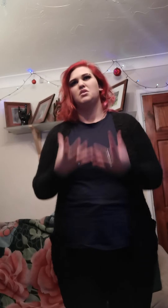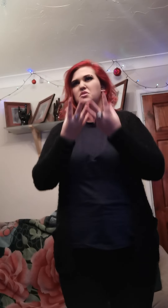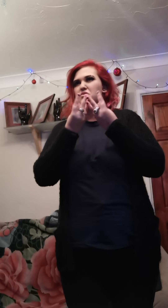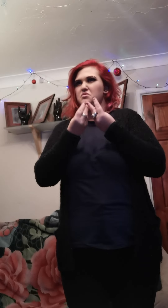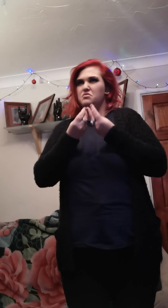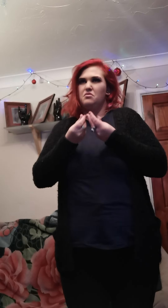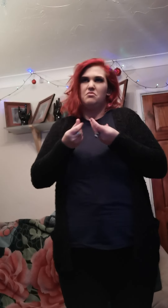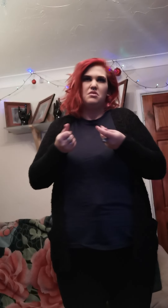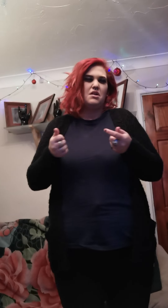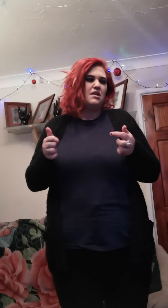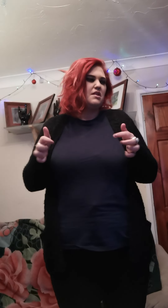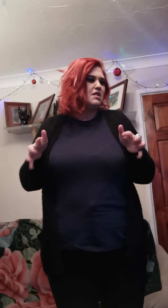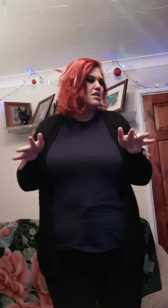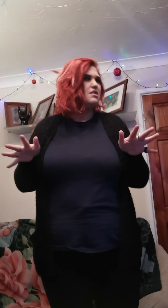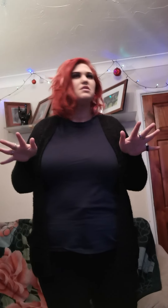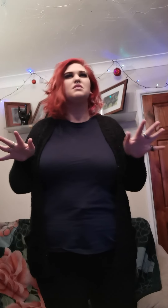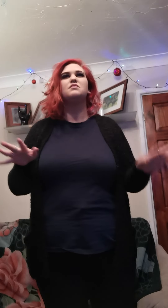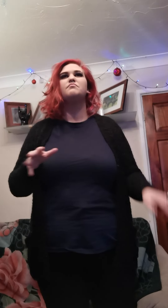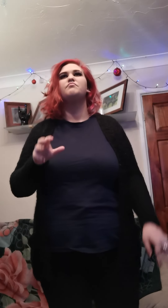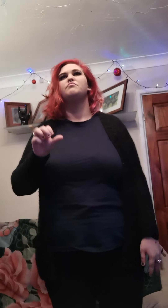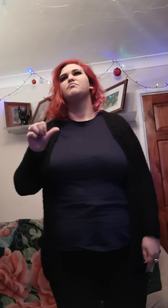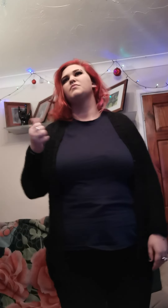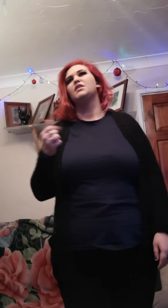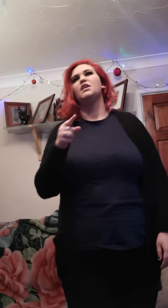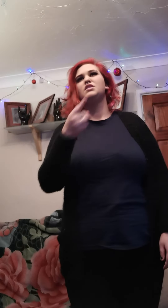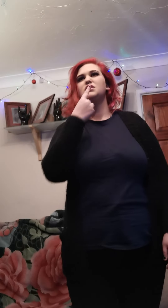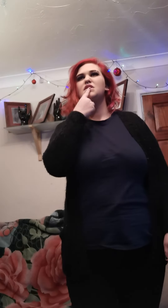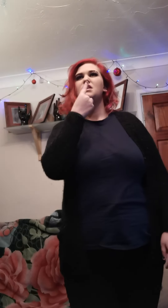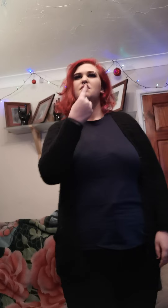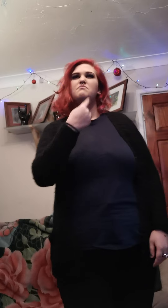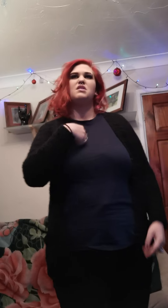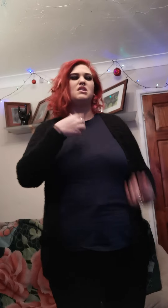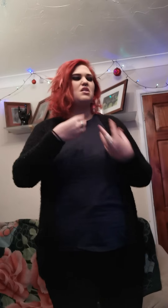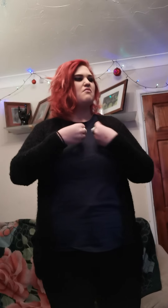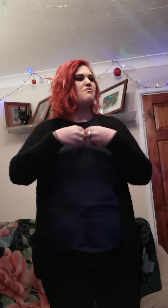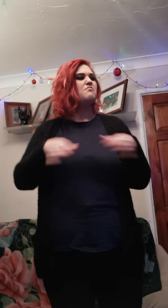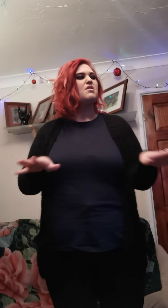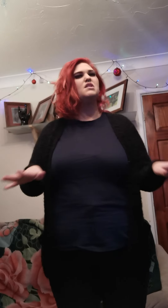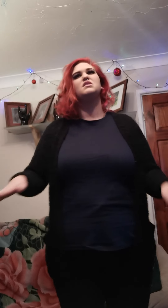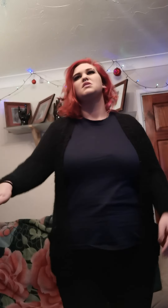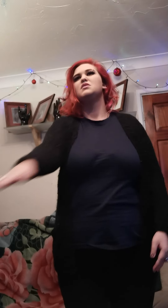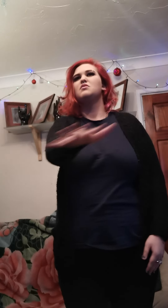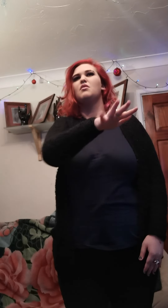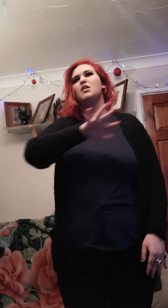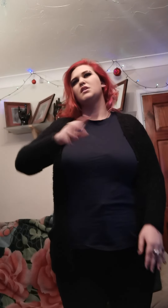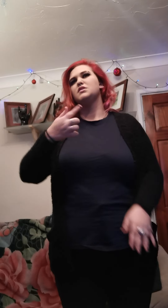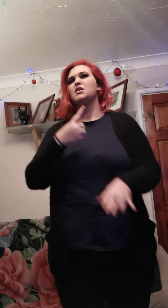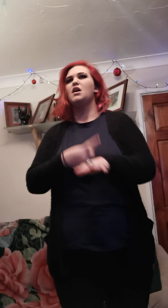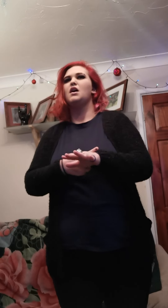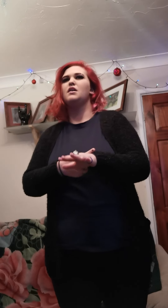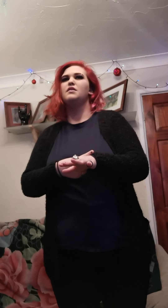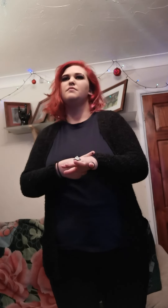so dilated and she's telling me I've wasted my time